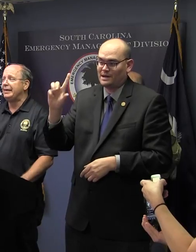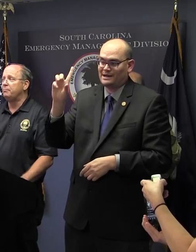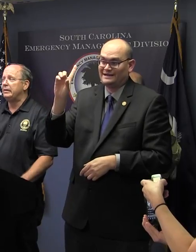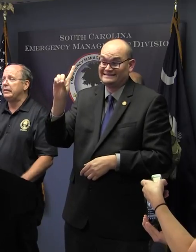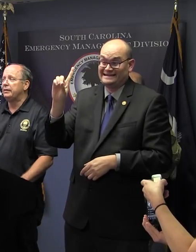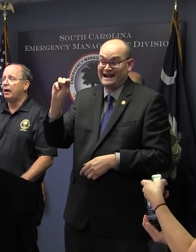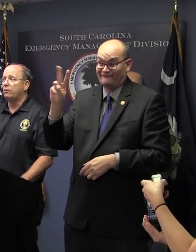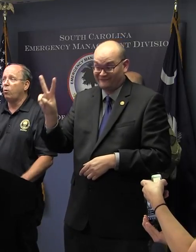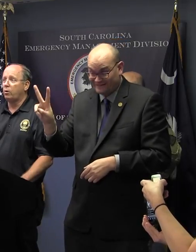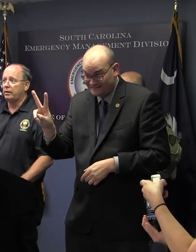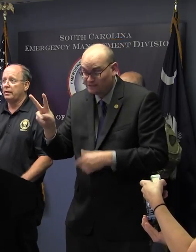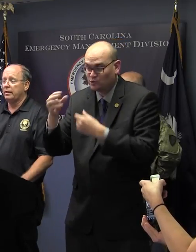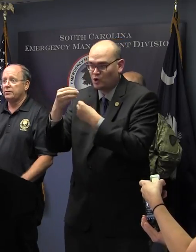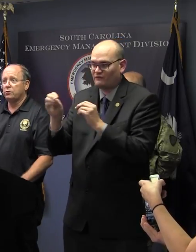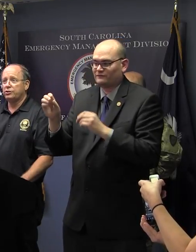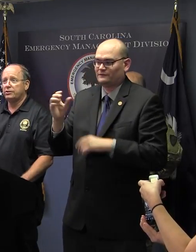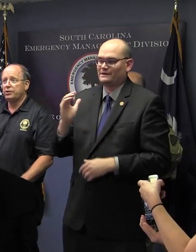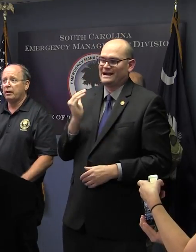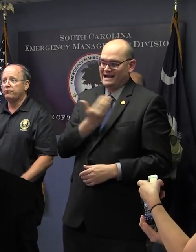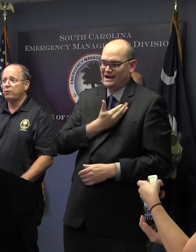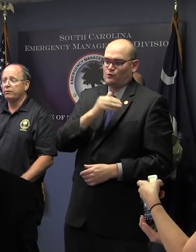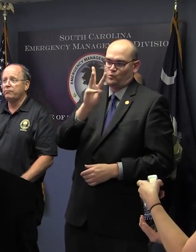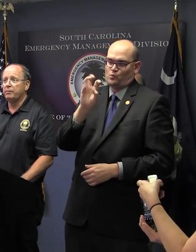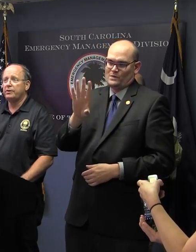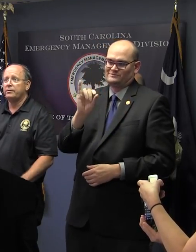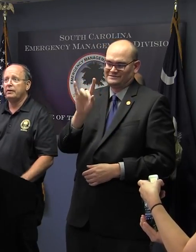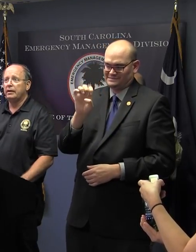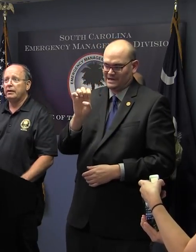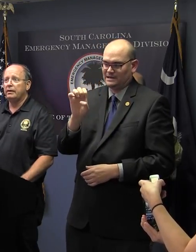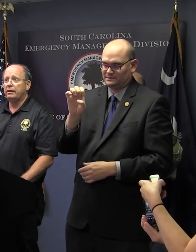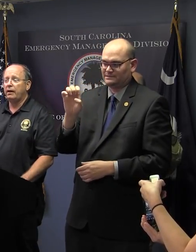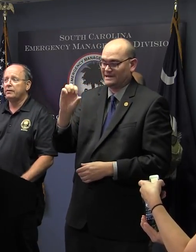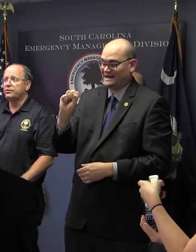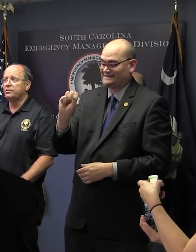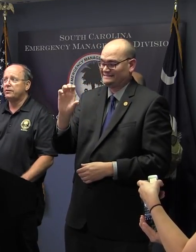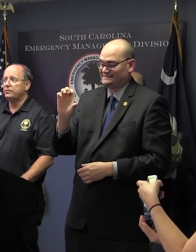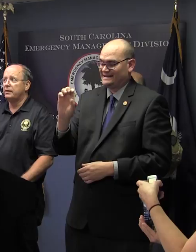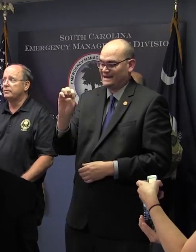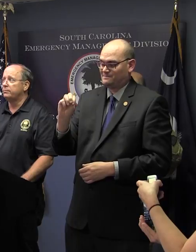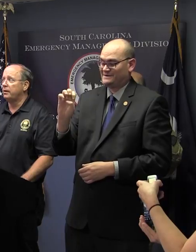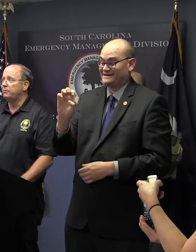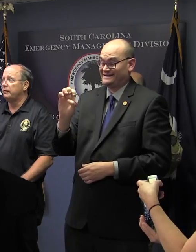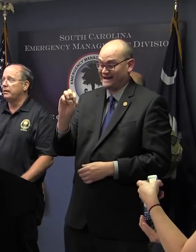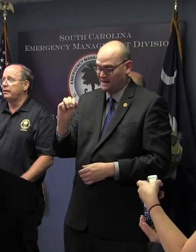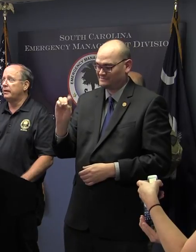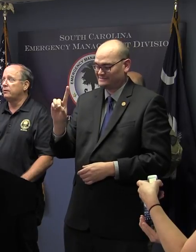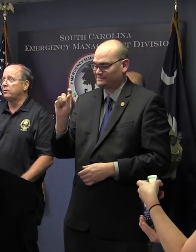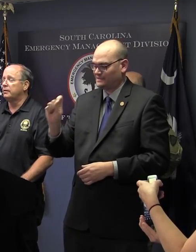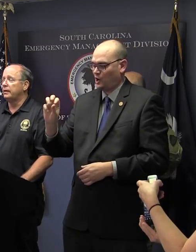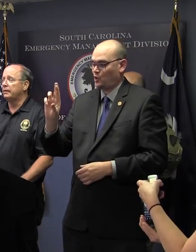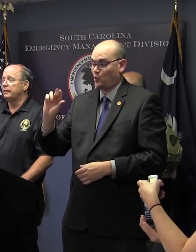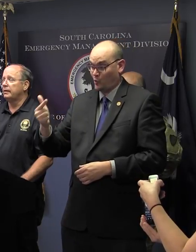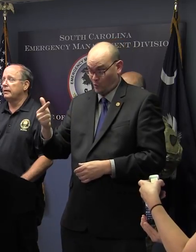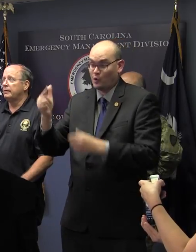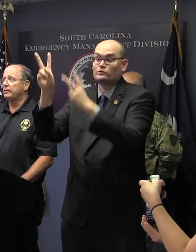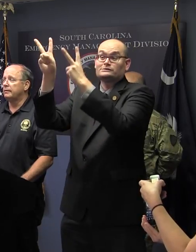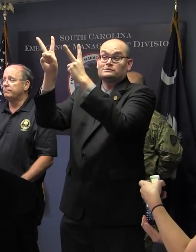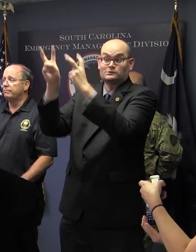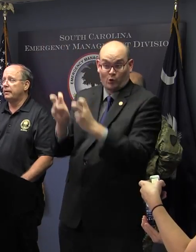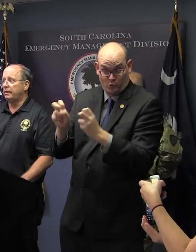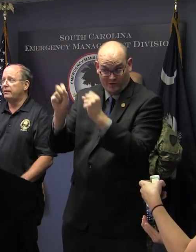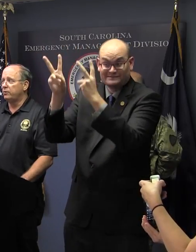SCEMD.org. So it's just chock full of information and highly suggest you take some time and take a look at that.